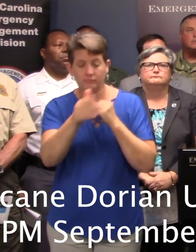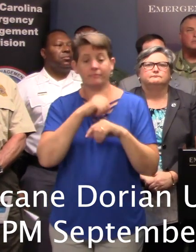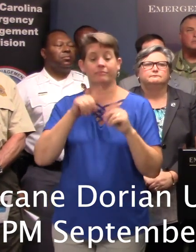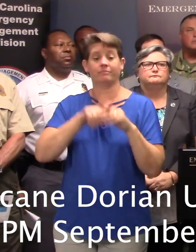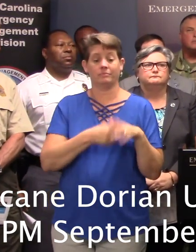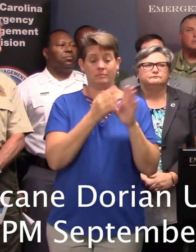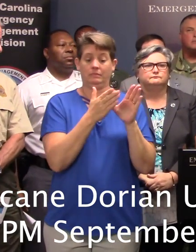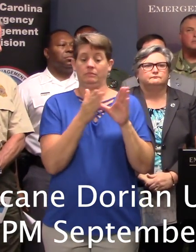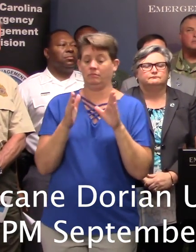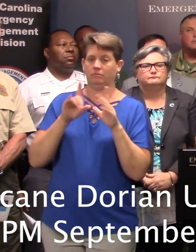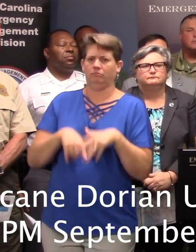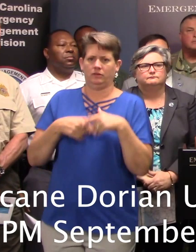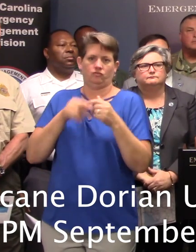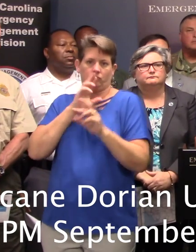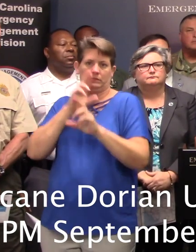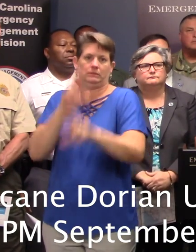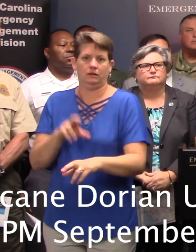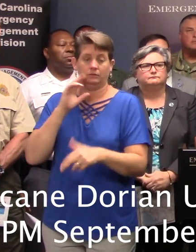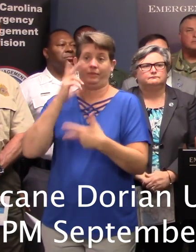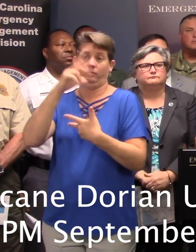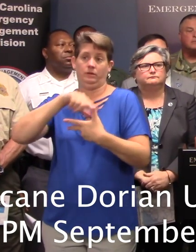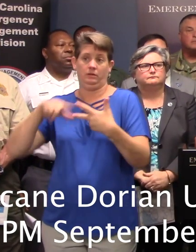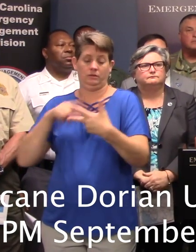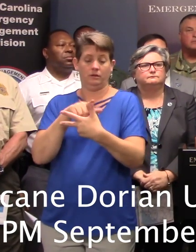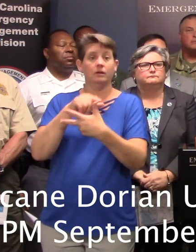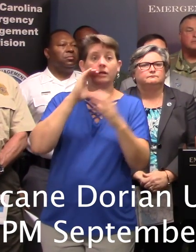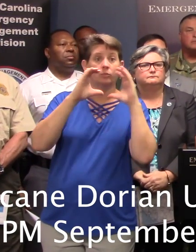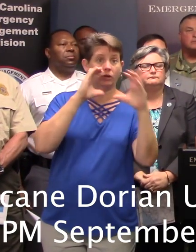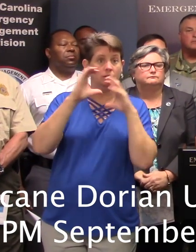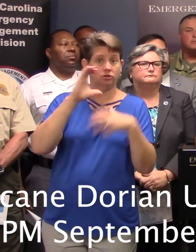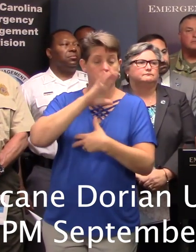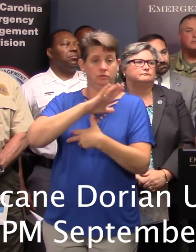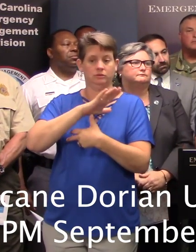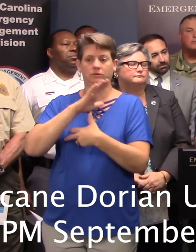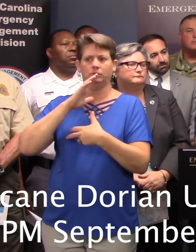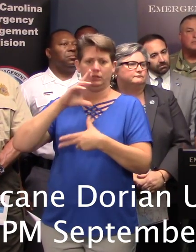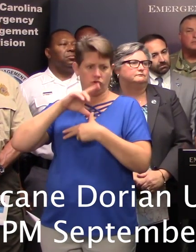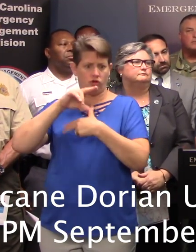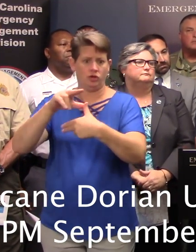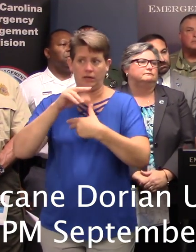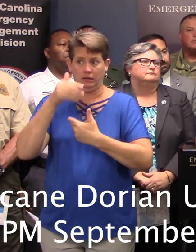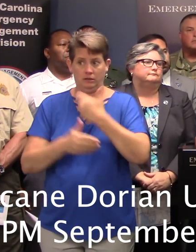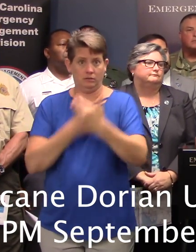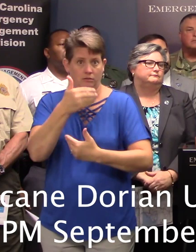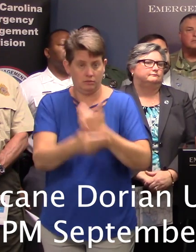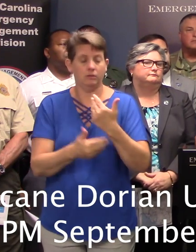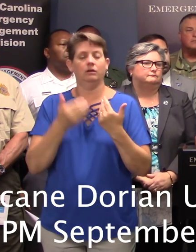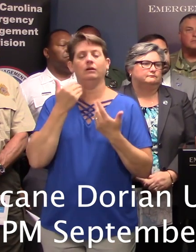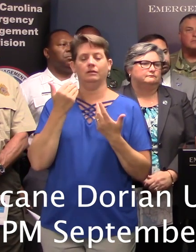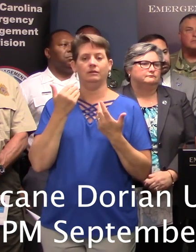initial response with an emphasis in three areas. One is communications. As this storm unfolds, we're going to have to be able to